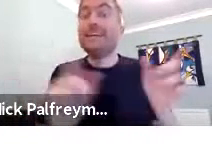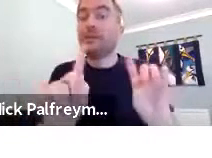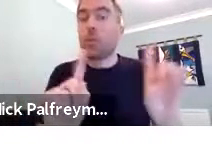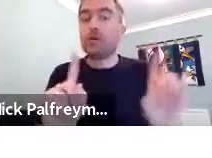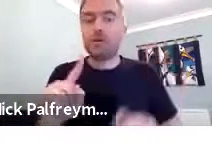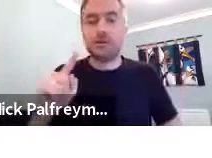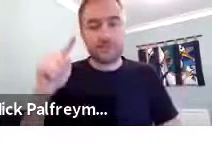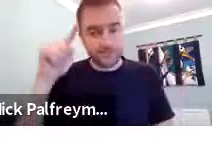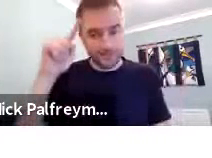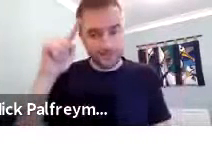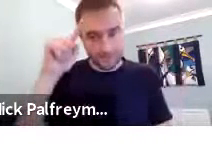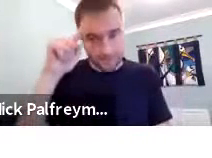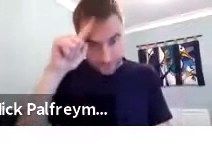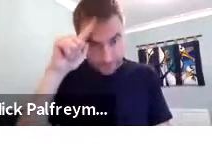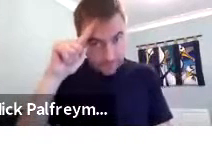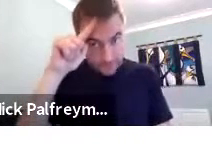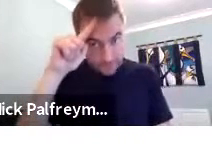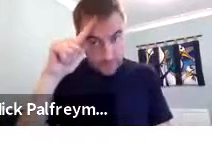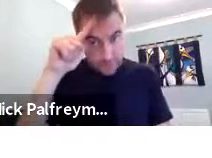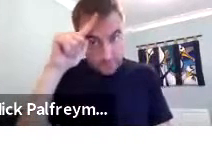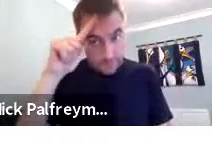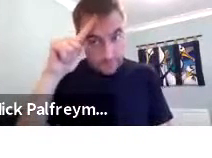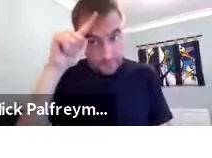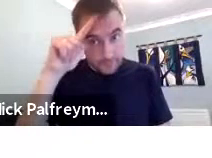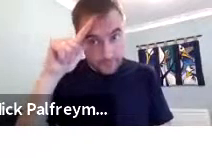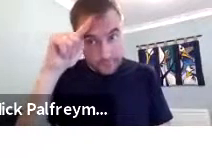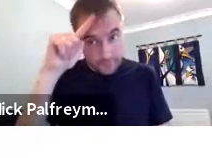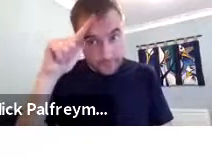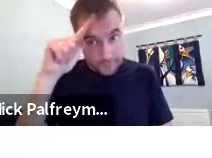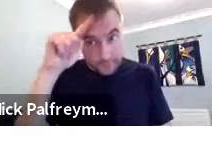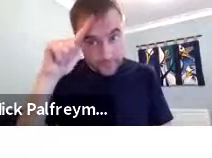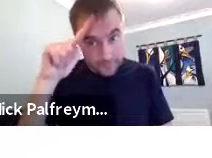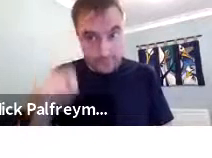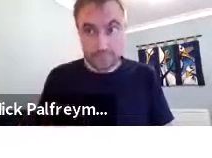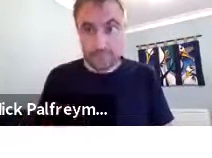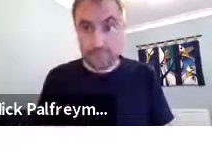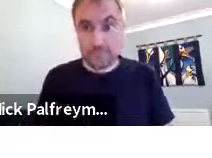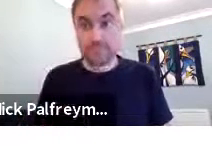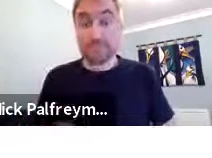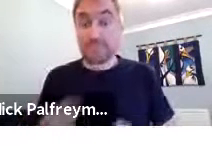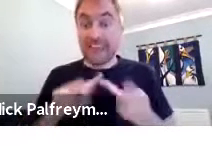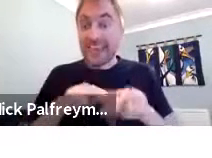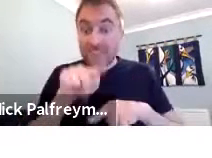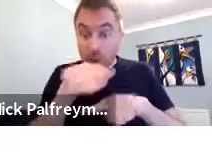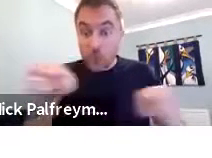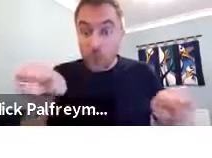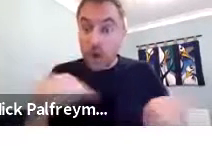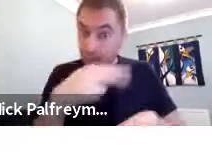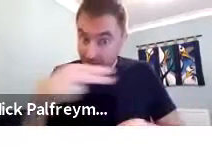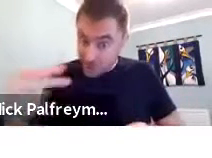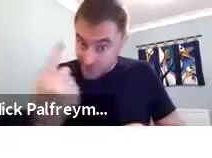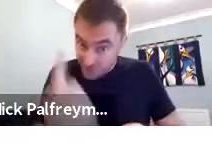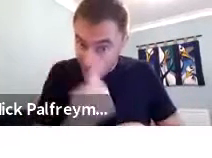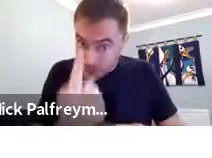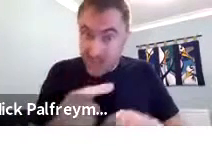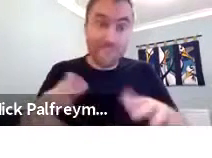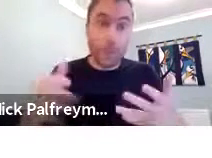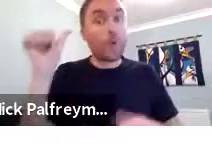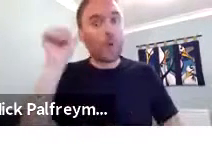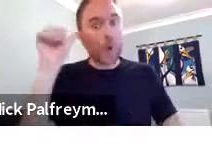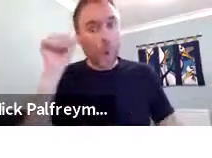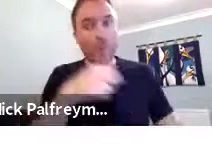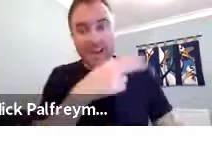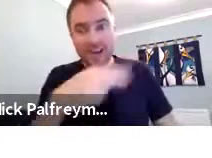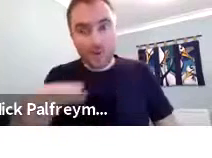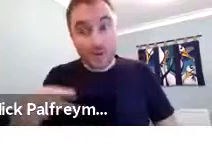this gesture. What do you think this means? In Indonesia, the gesture. If you